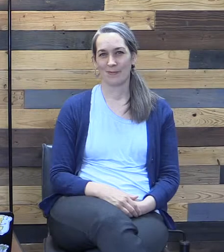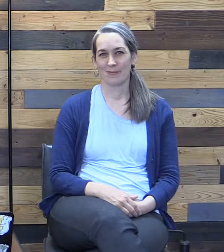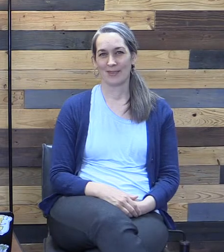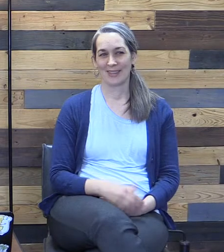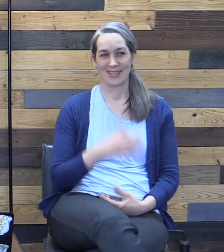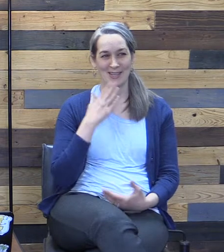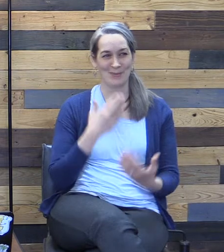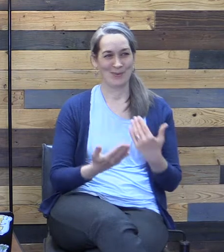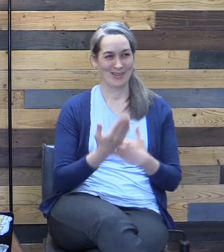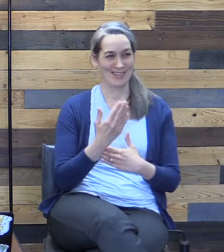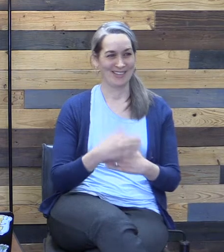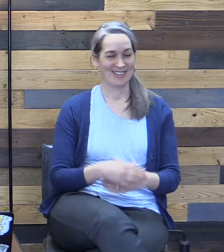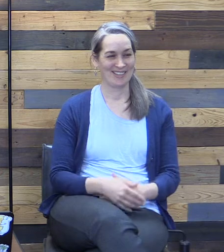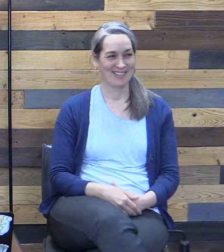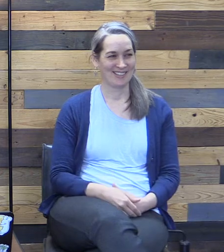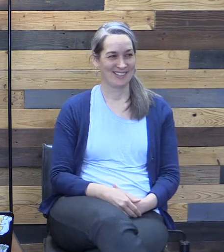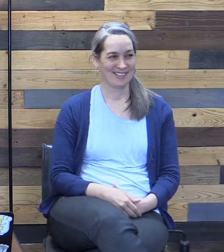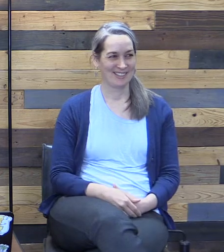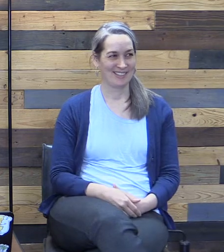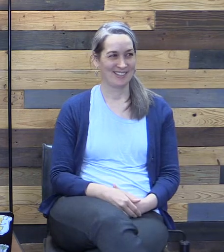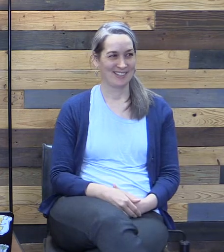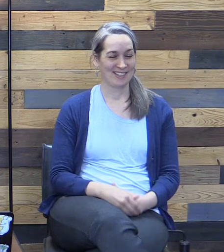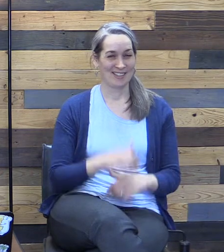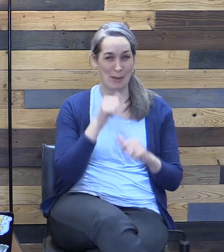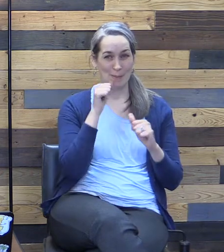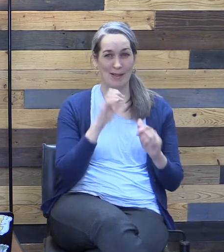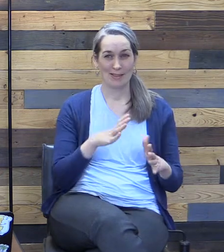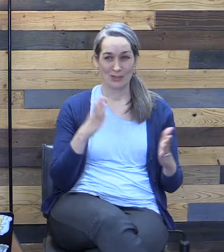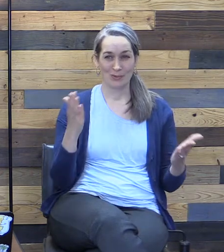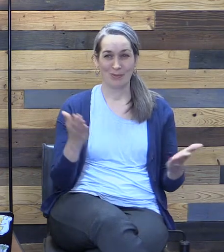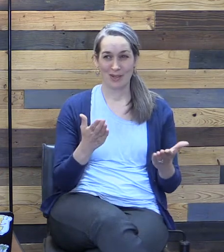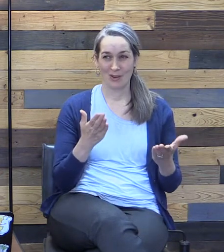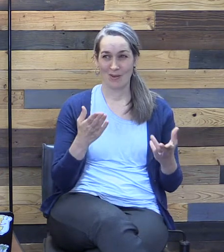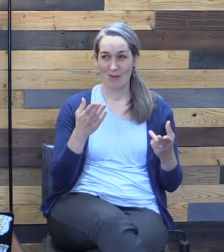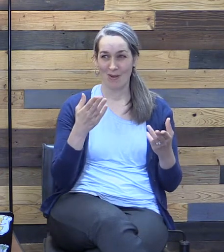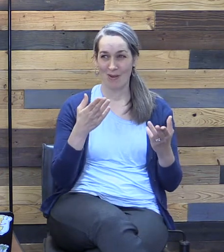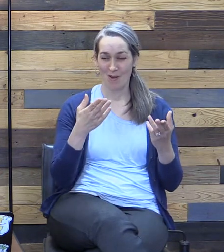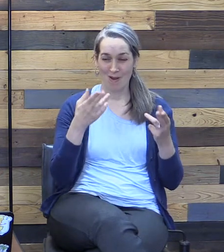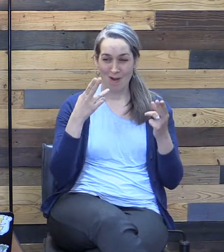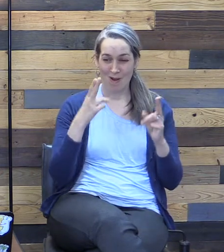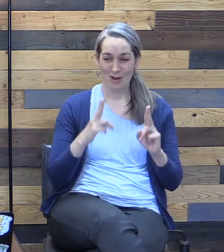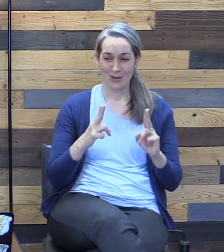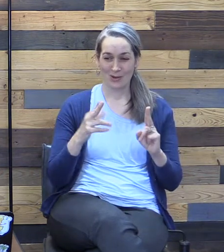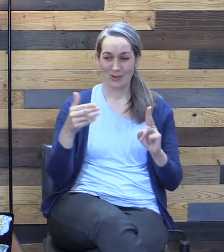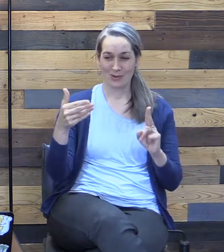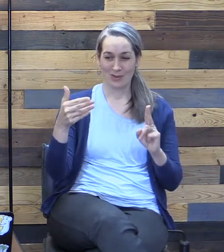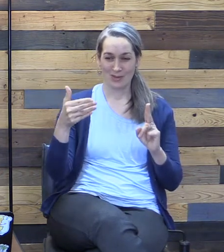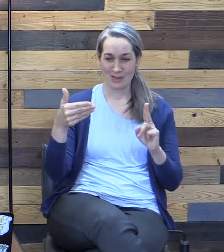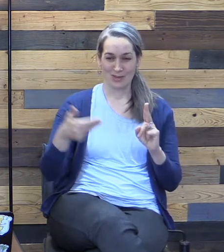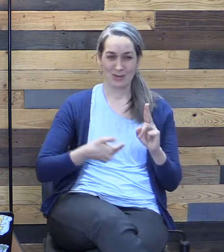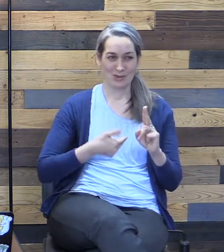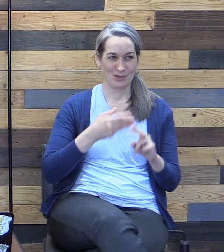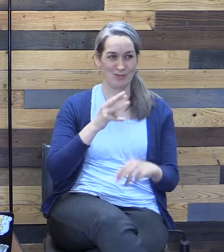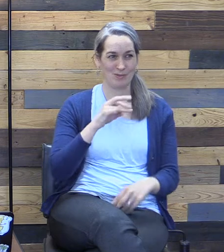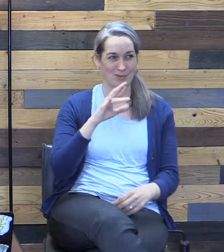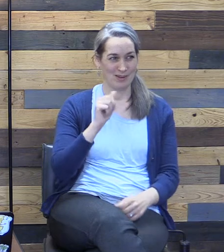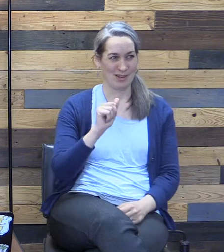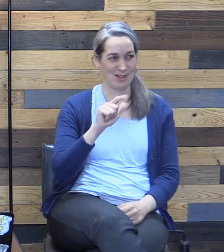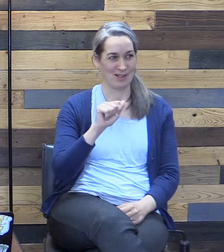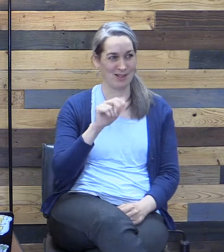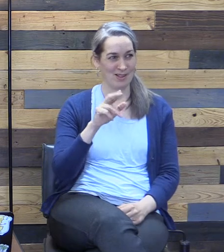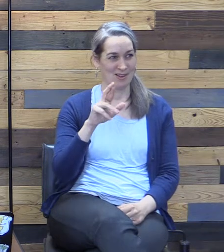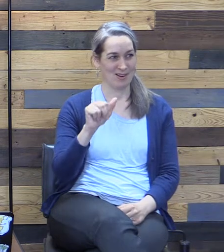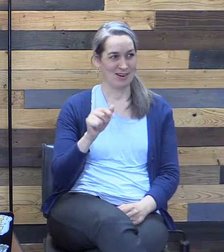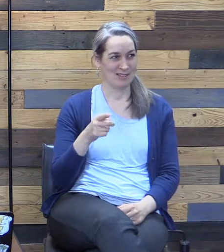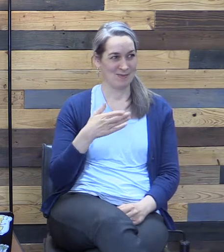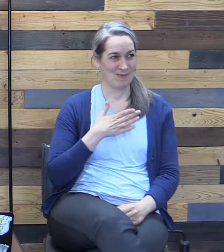Good morning. It's a blessing to be here, an honor to introduce Maria Laura. She